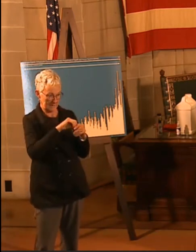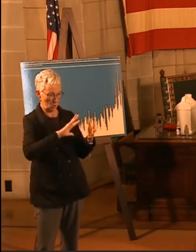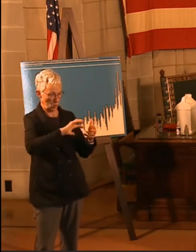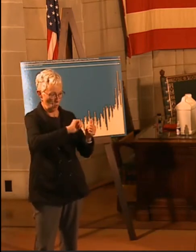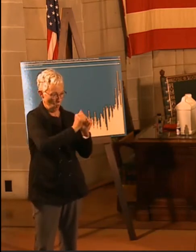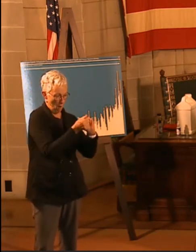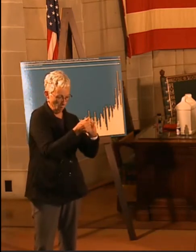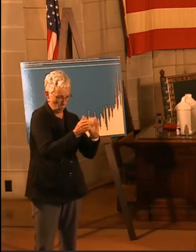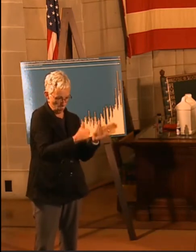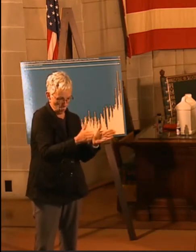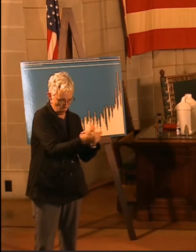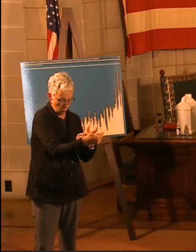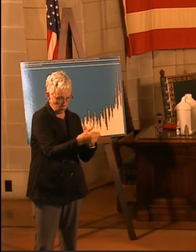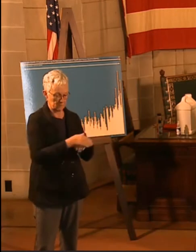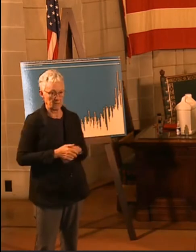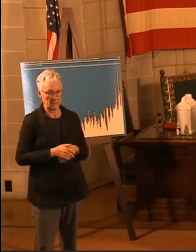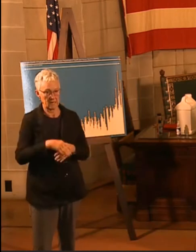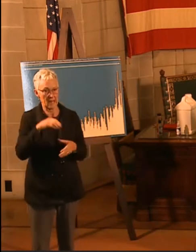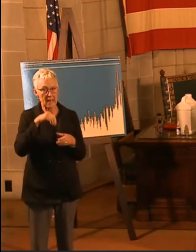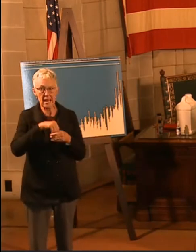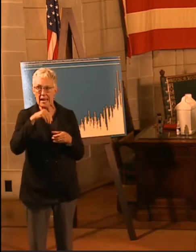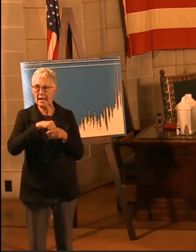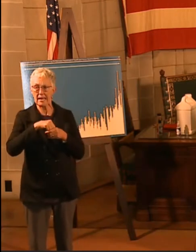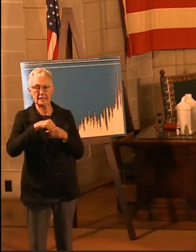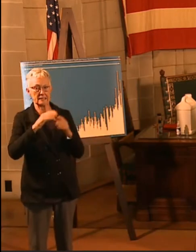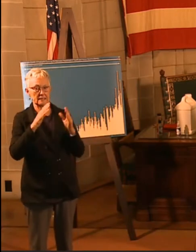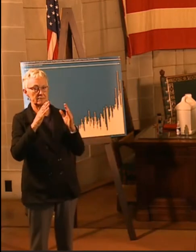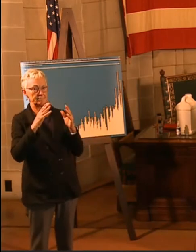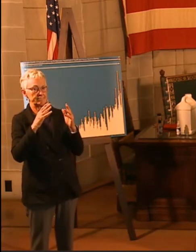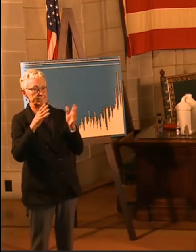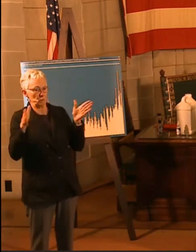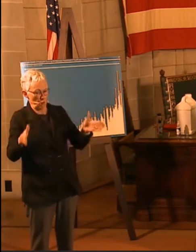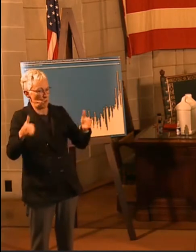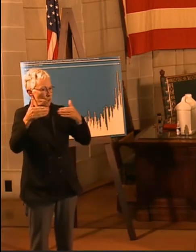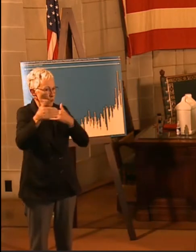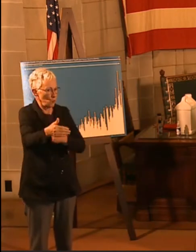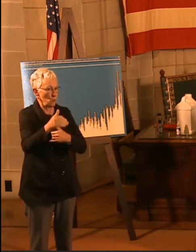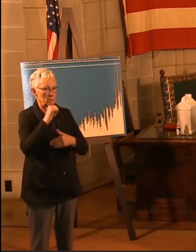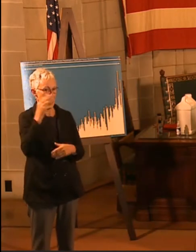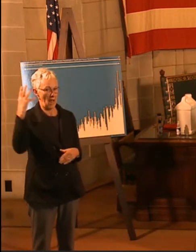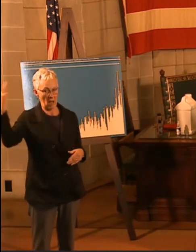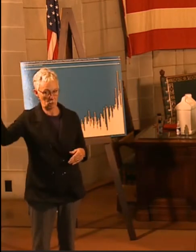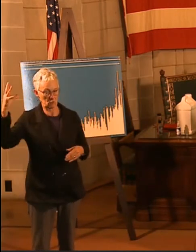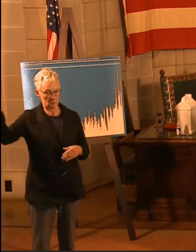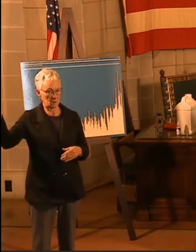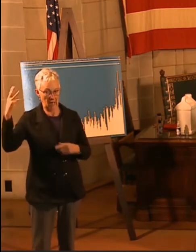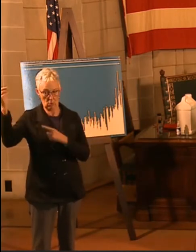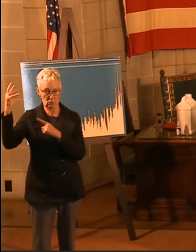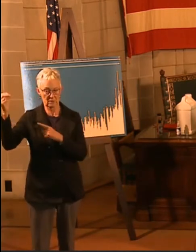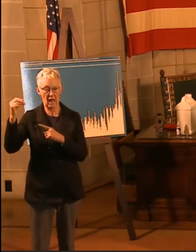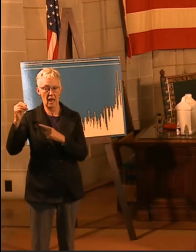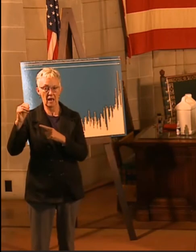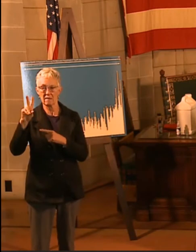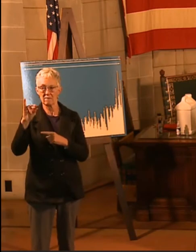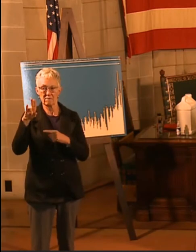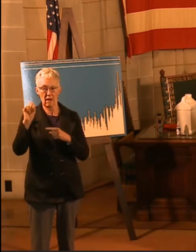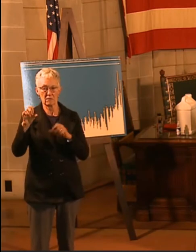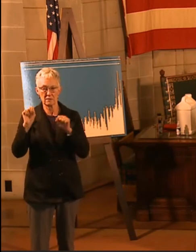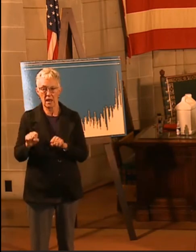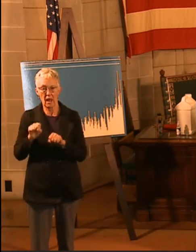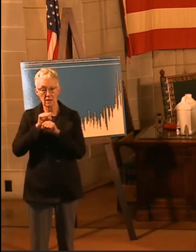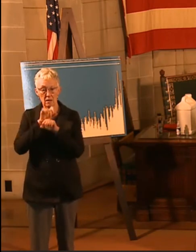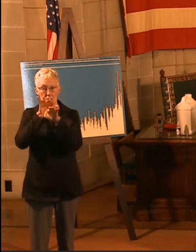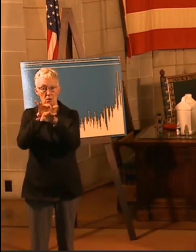particularly indoors where you have a lower volume of air in which the virus can diffuse and dilute, all of those